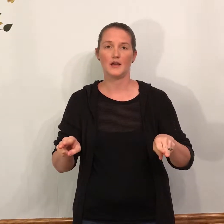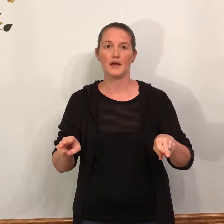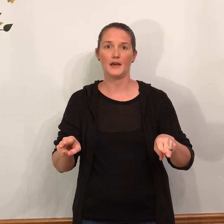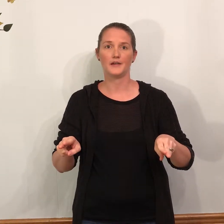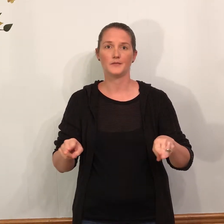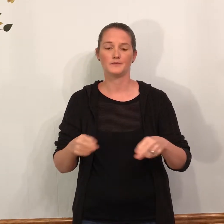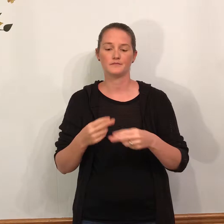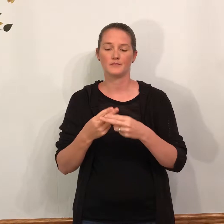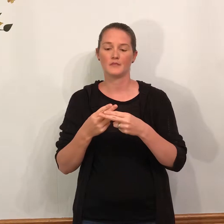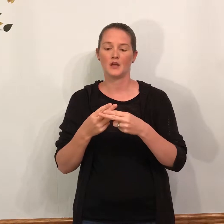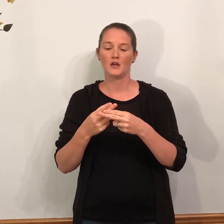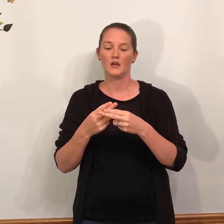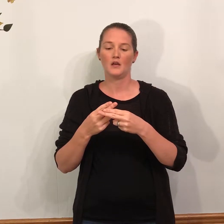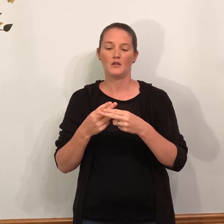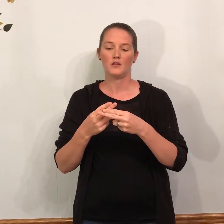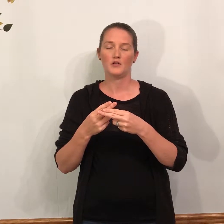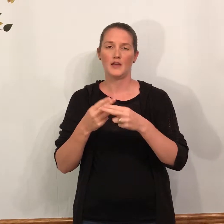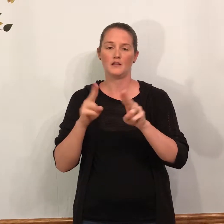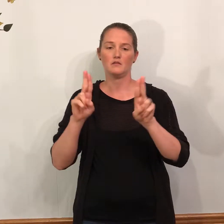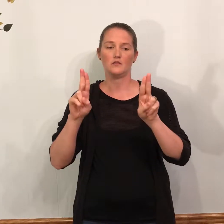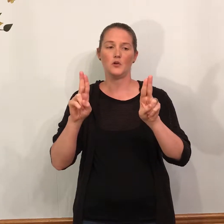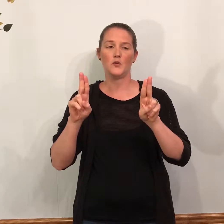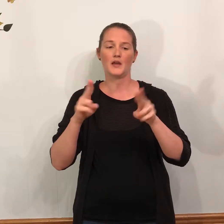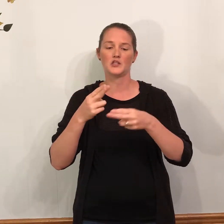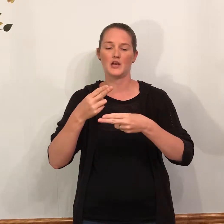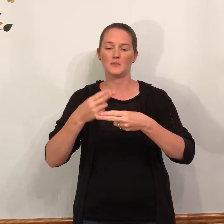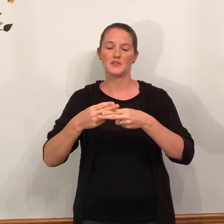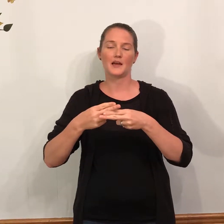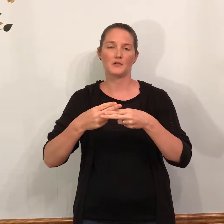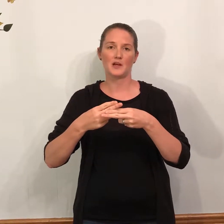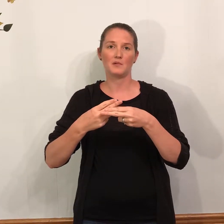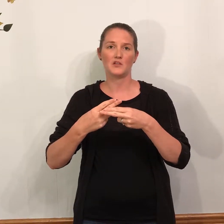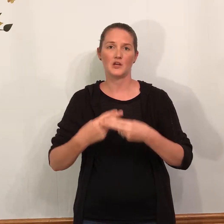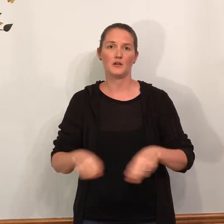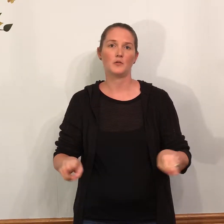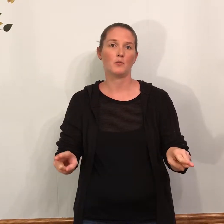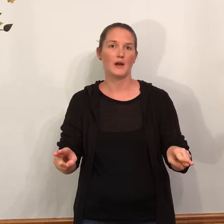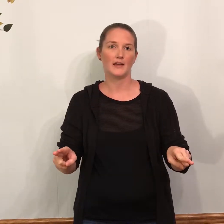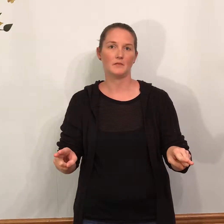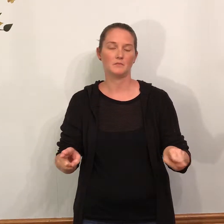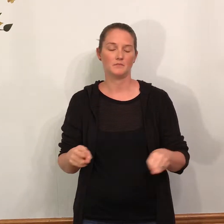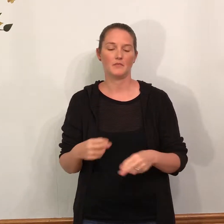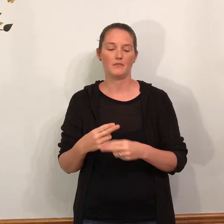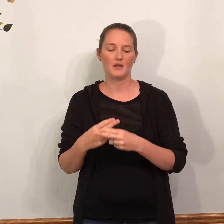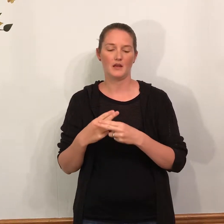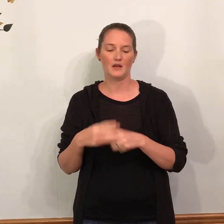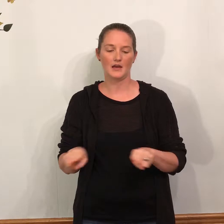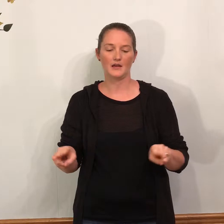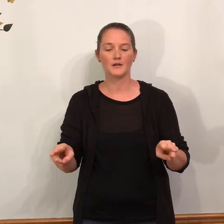Eggs. You take U-hand shape, stack it on top of each other, break it. Eggs.